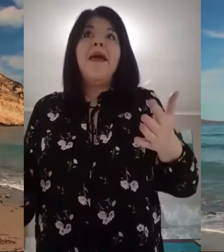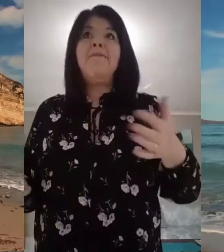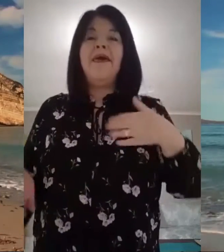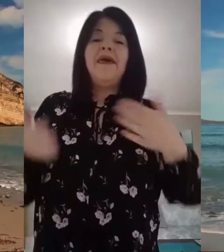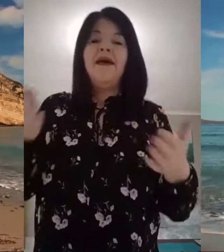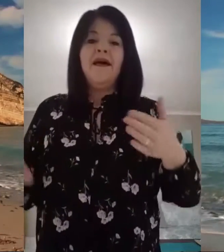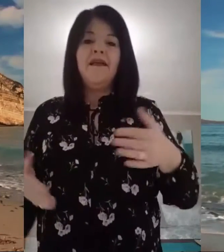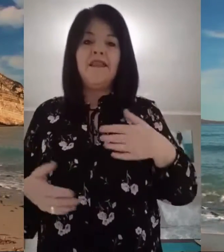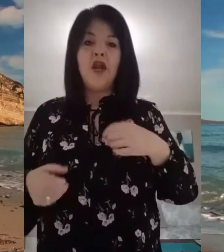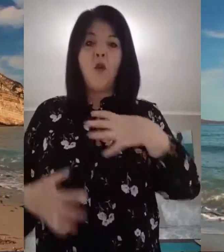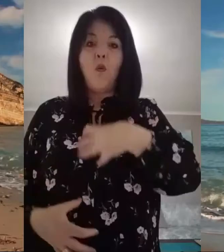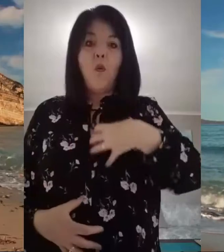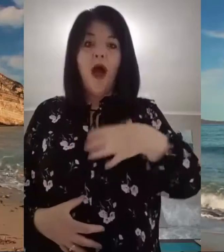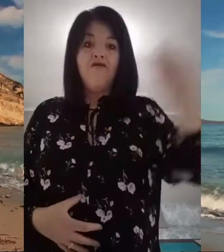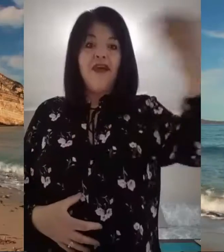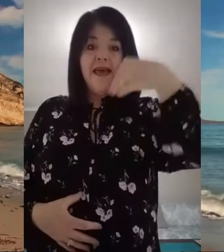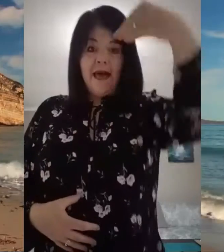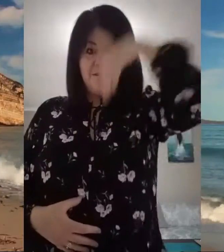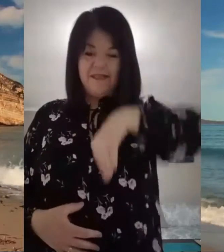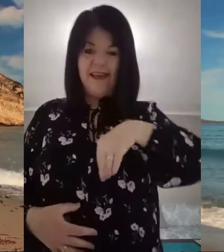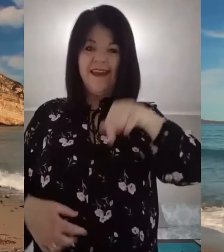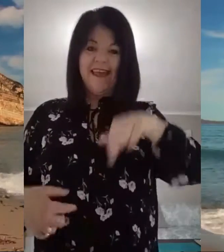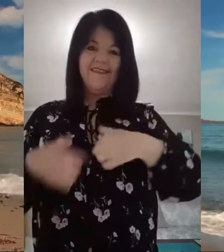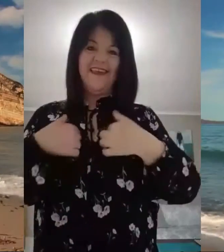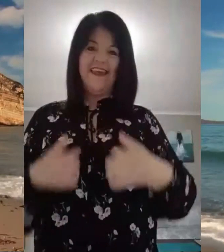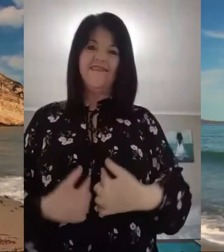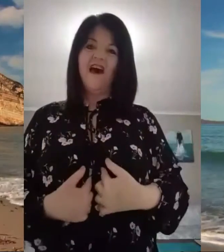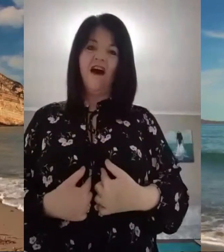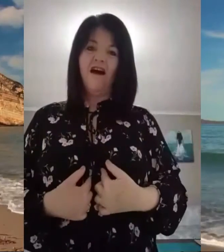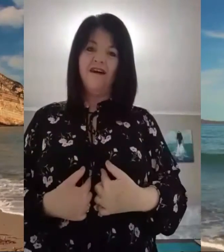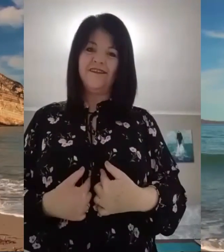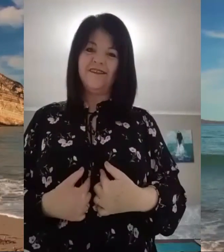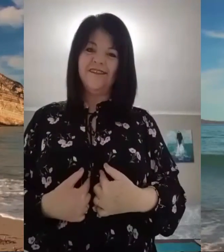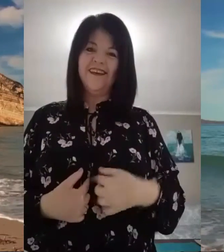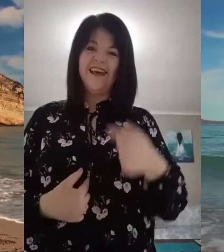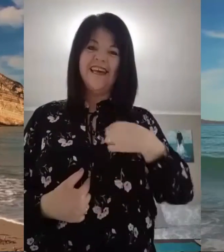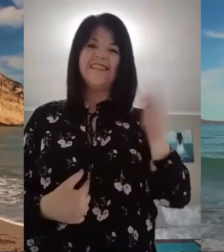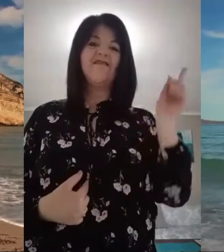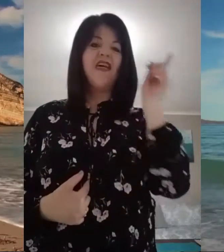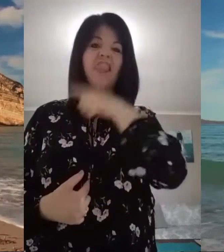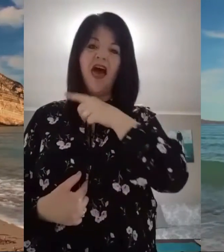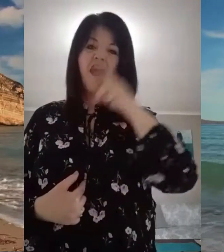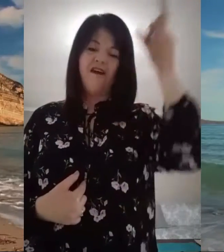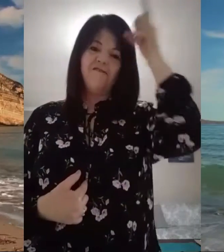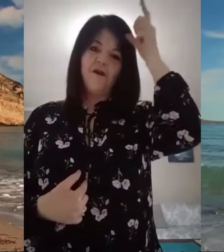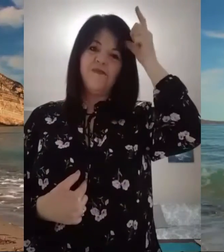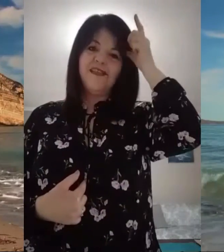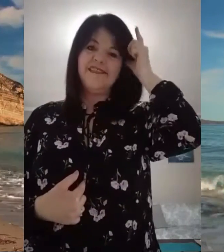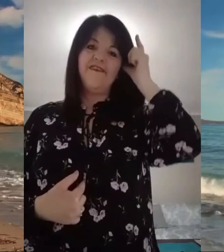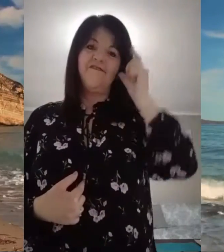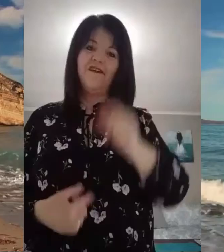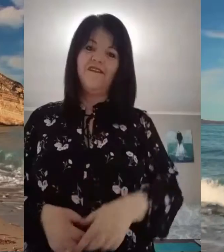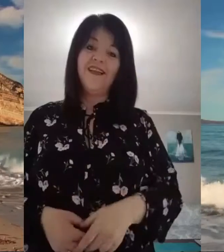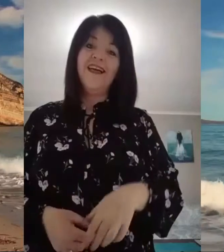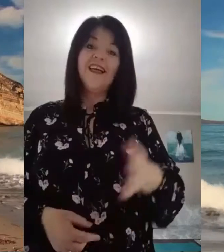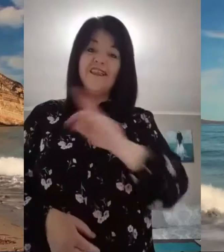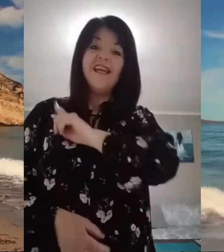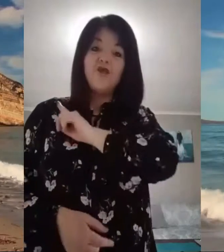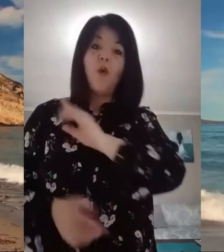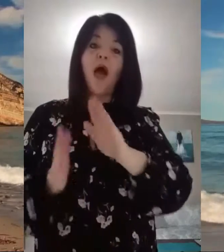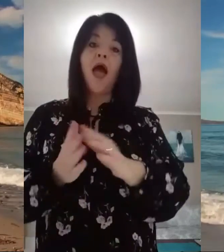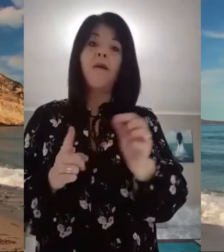or maybe then worry comes in and then in the heart is the lie from the devil.